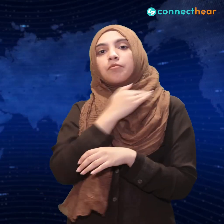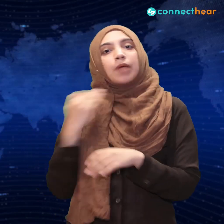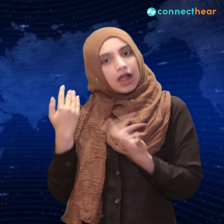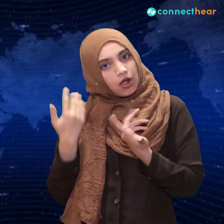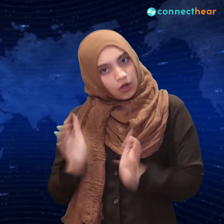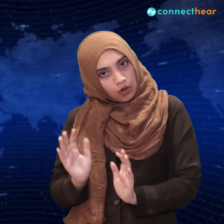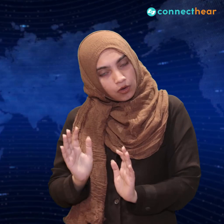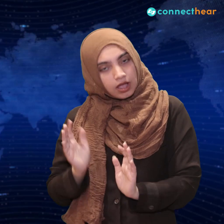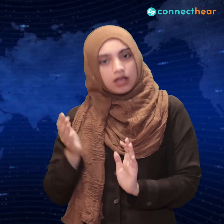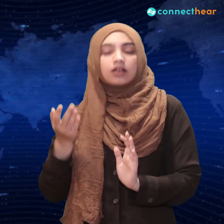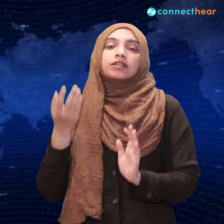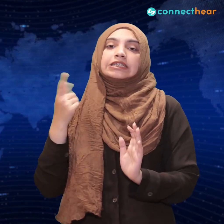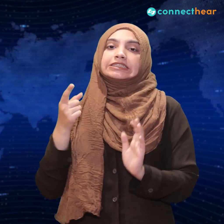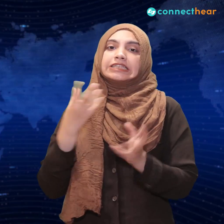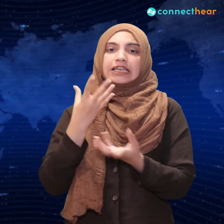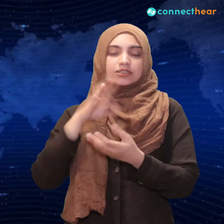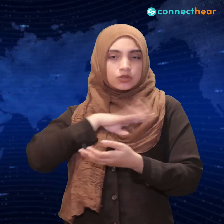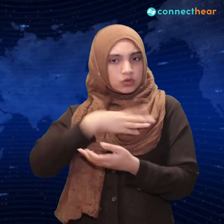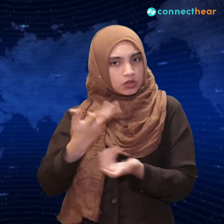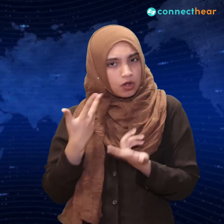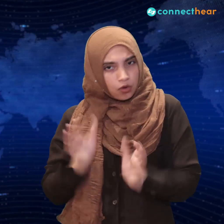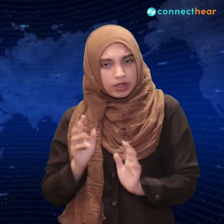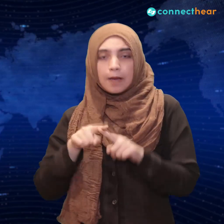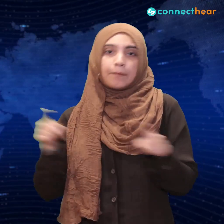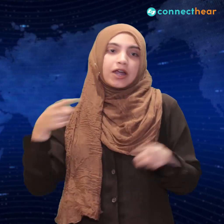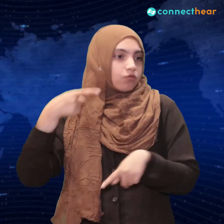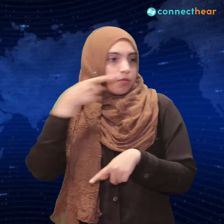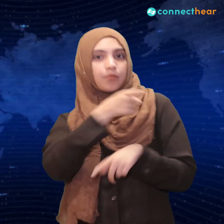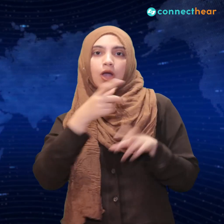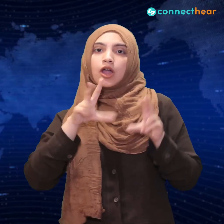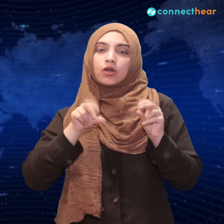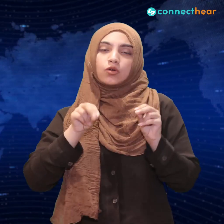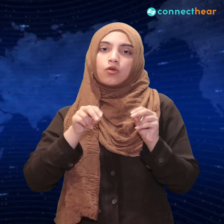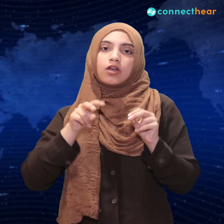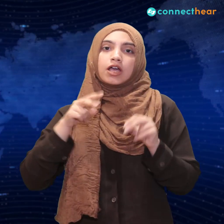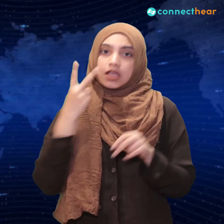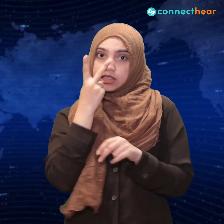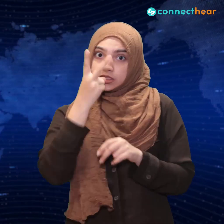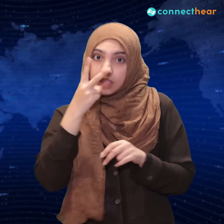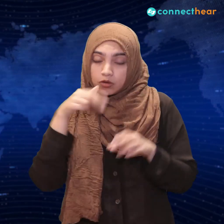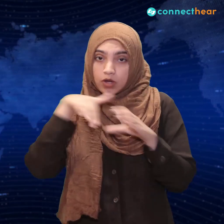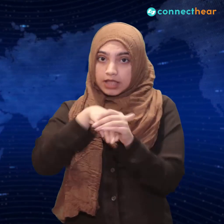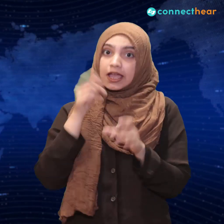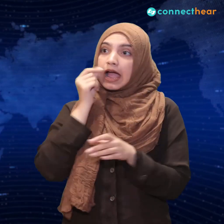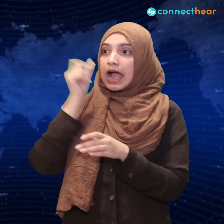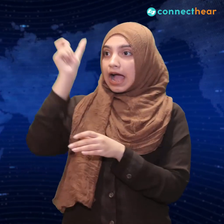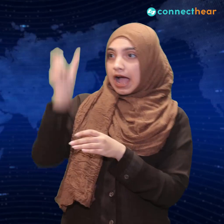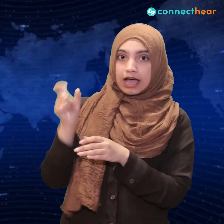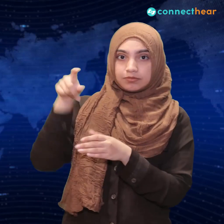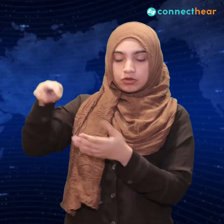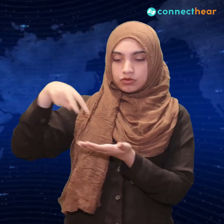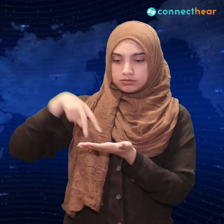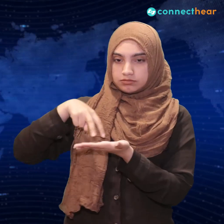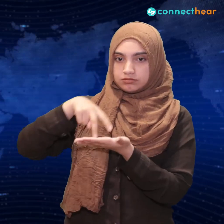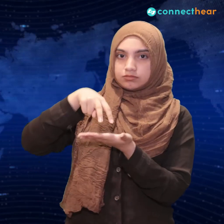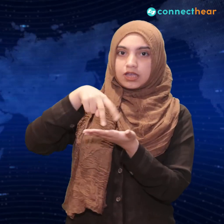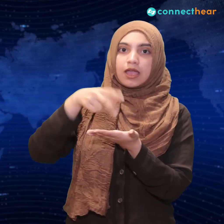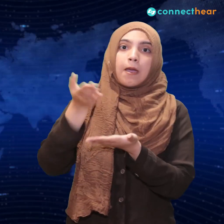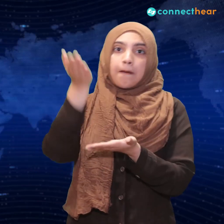be executed. Pay attention to where the protagonist walked out from and where the gunshot was heard. This is